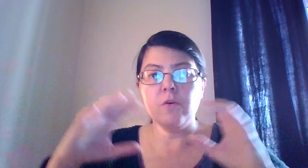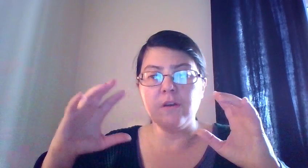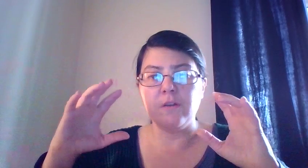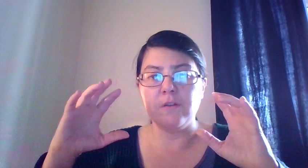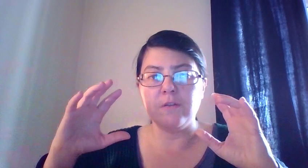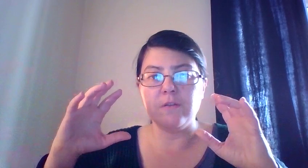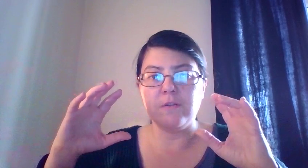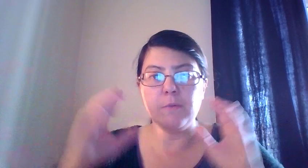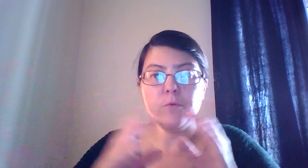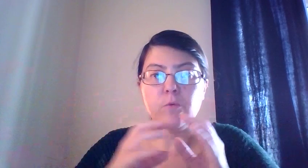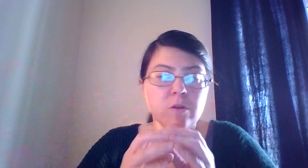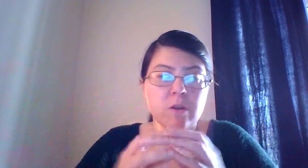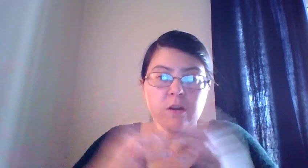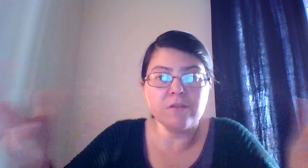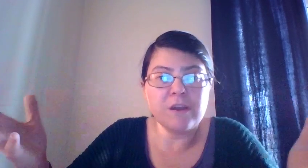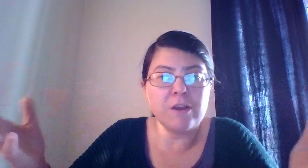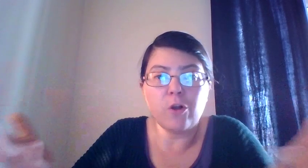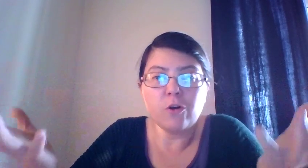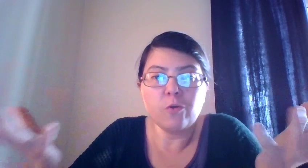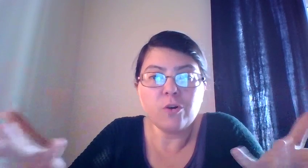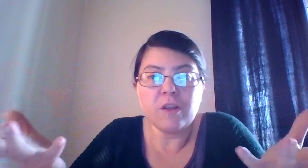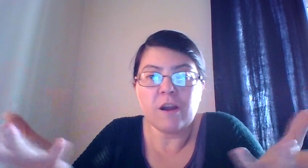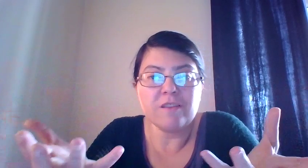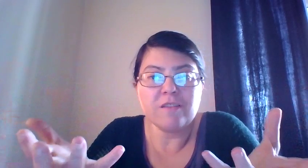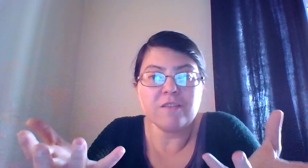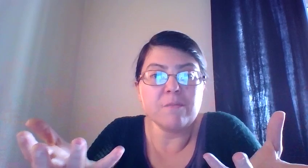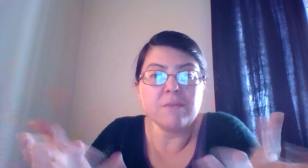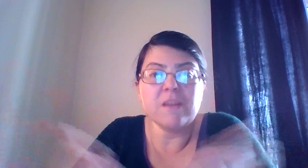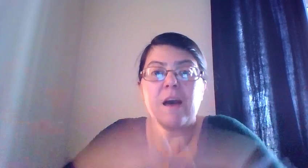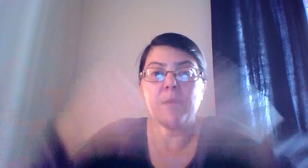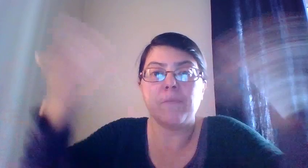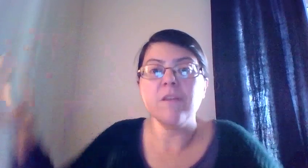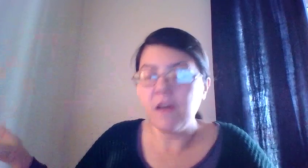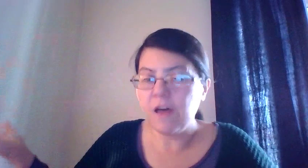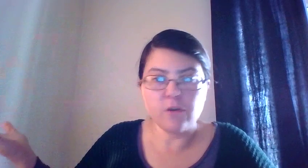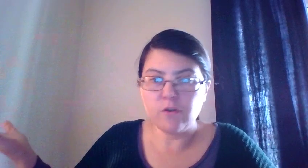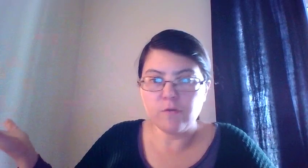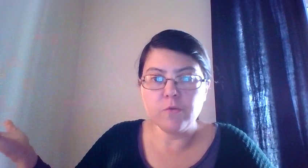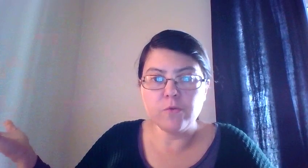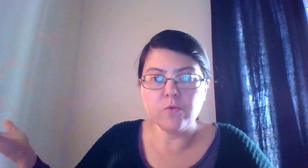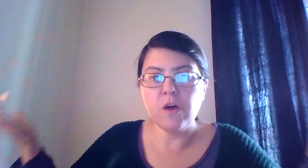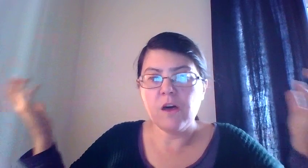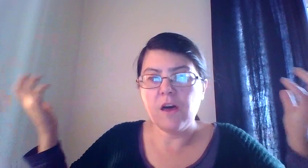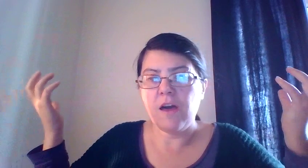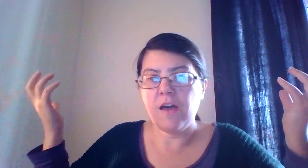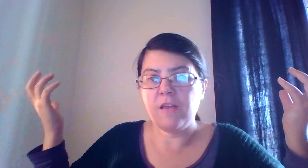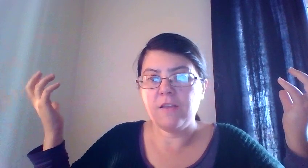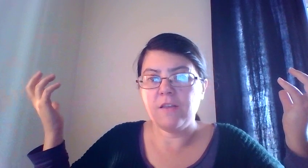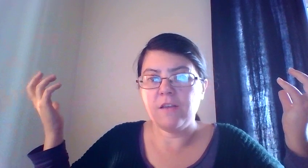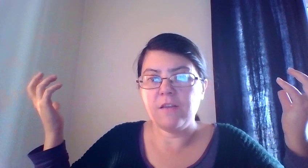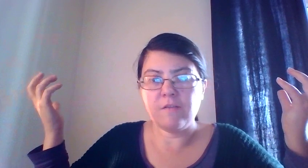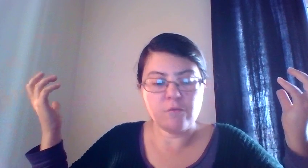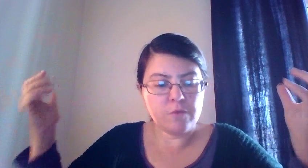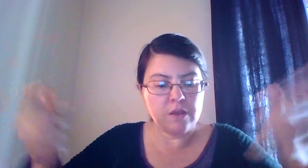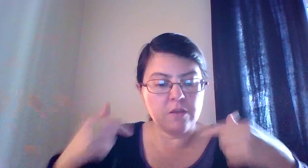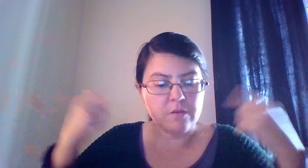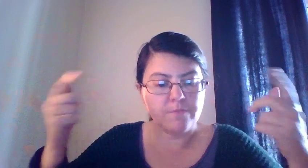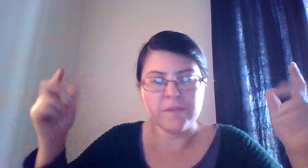the people who work there can no longer work there. And this is something that happened out of the blue, and it needs to be, not